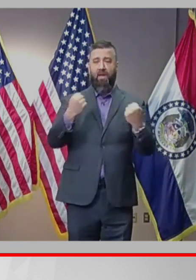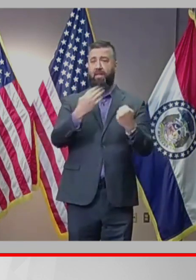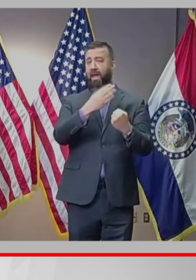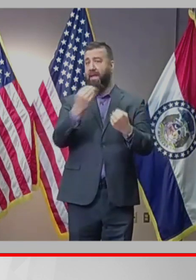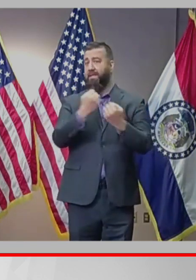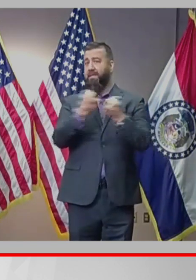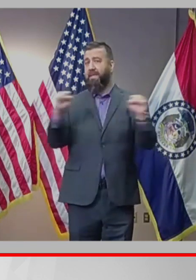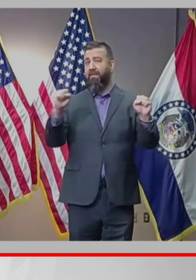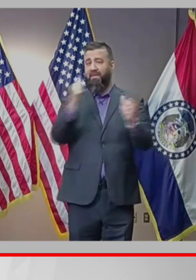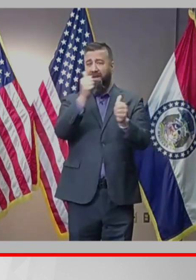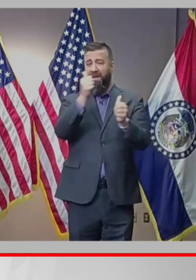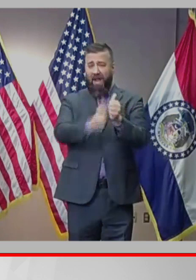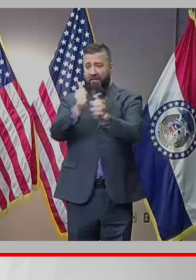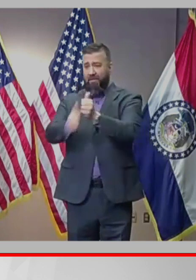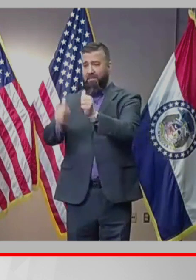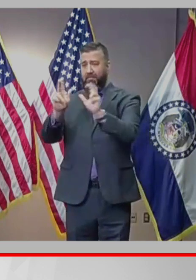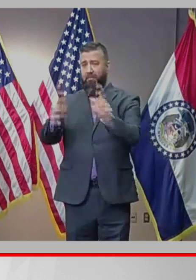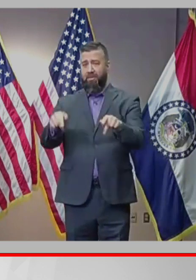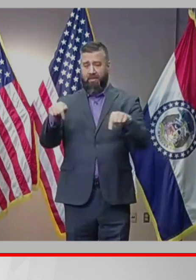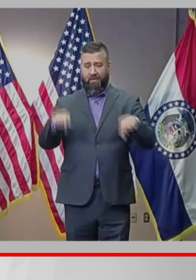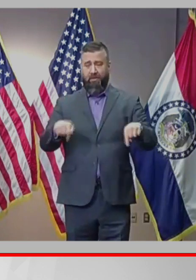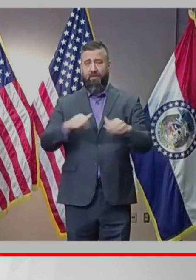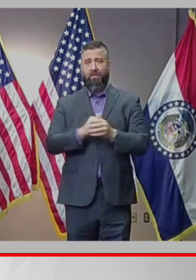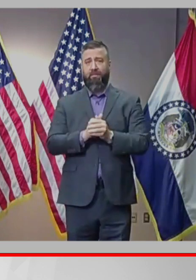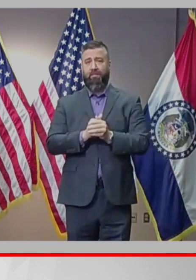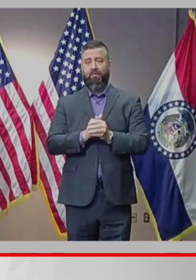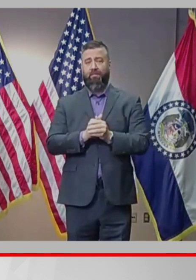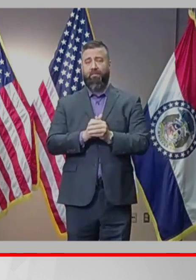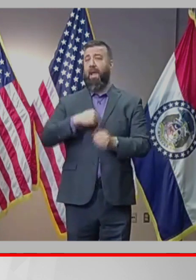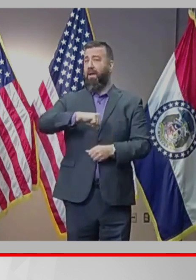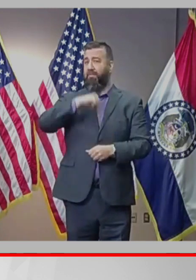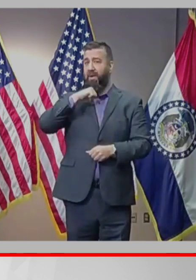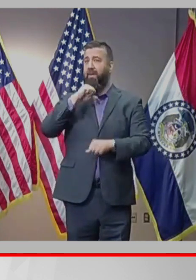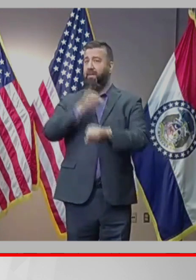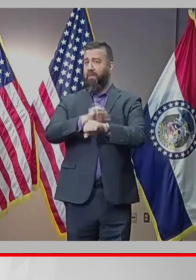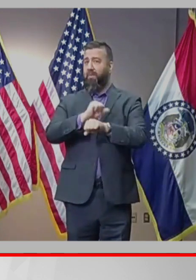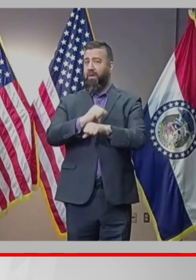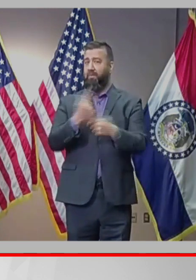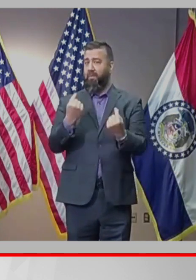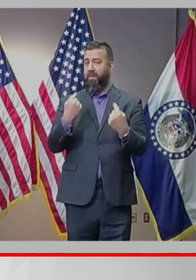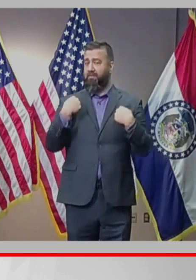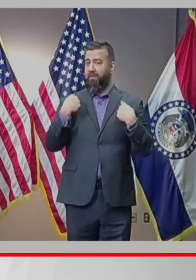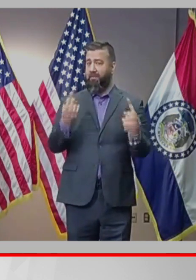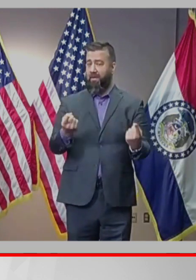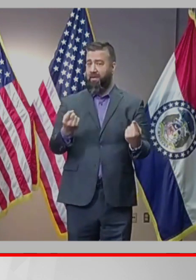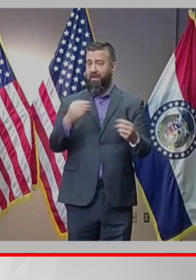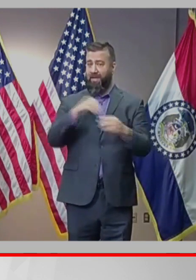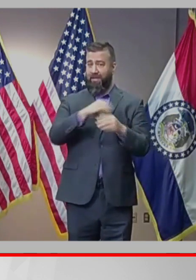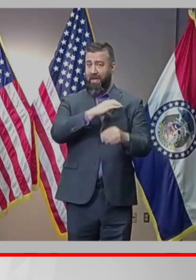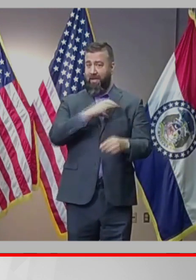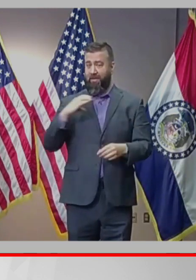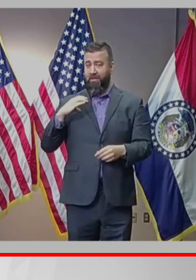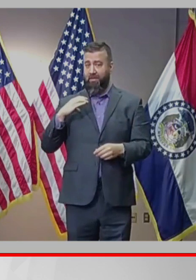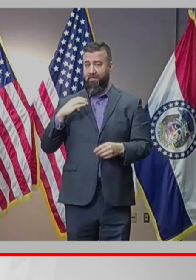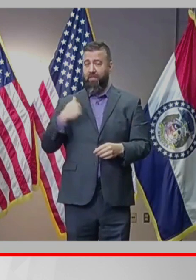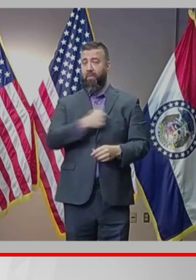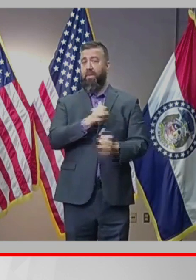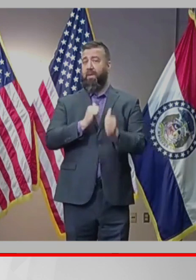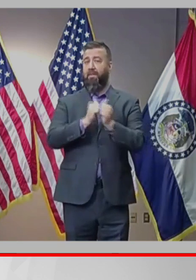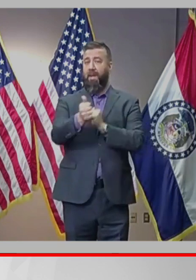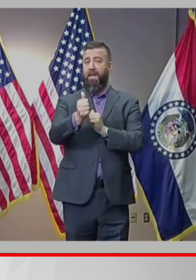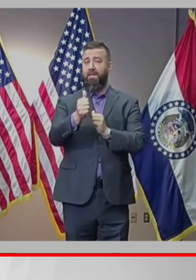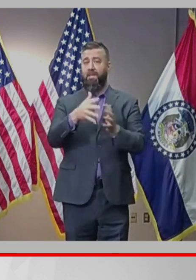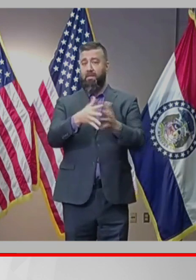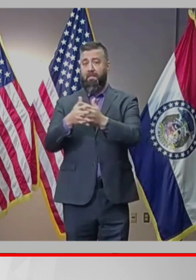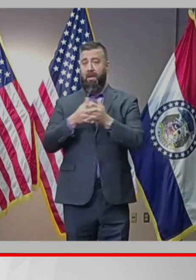every single resident in this county. I'm proud of the work we've accomplished in Congress. We passed the American Rescue